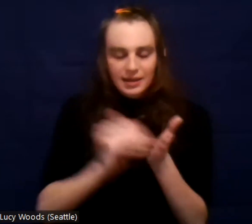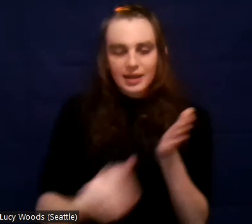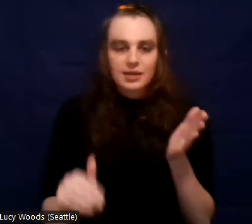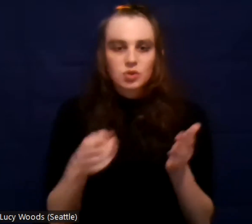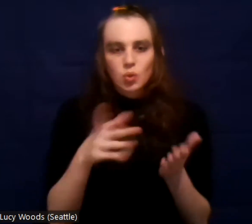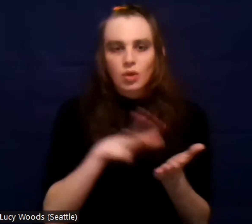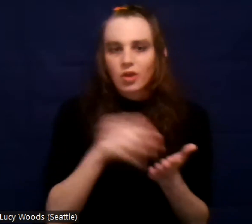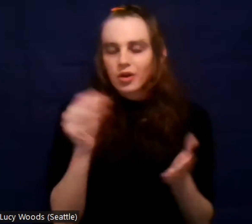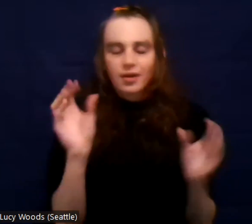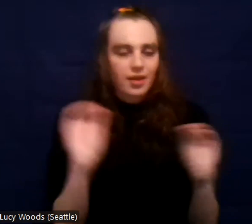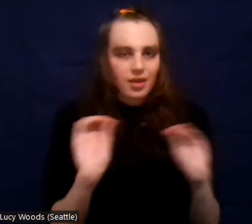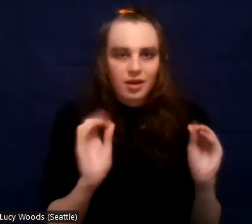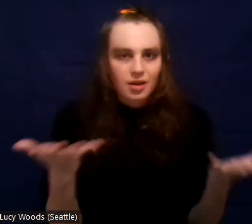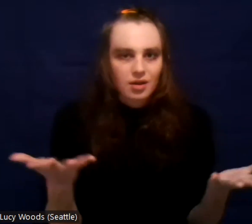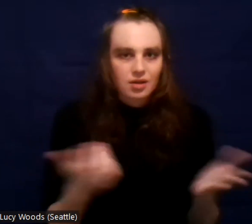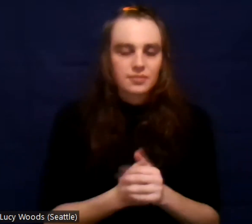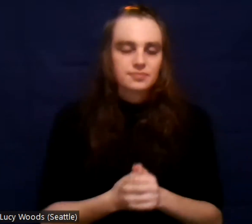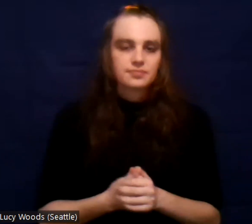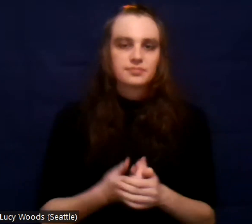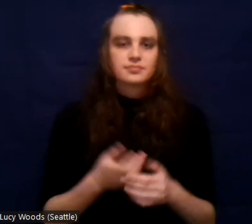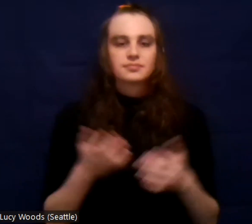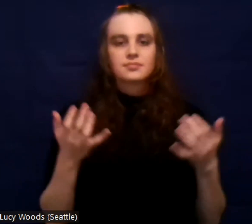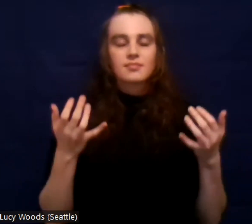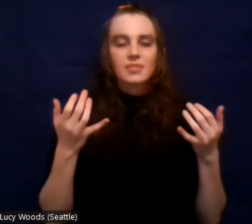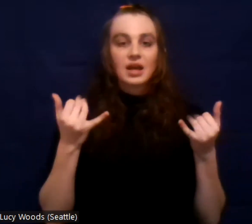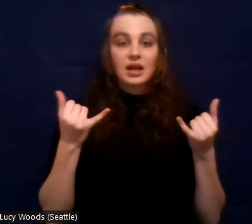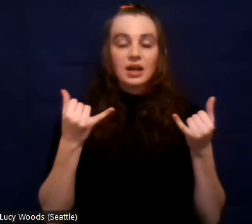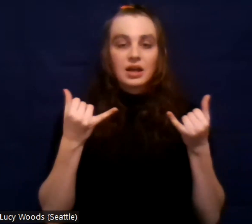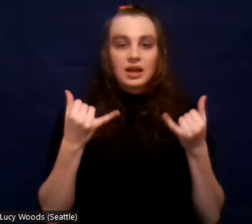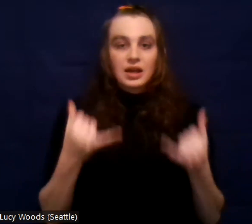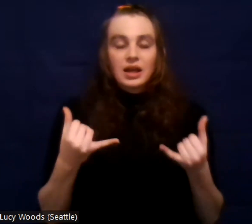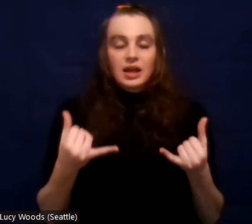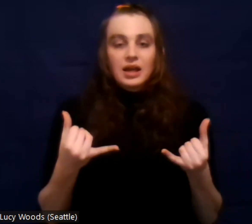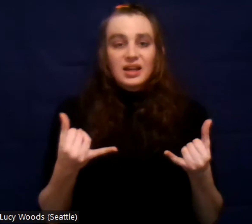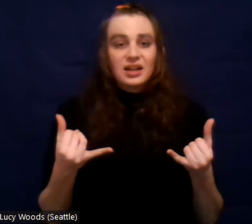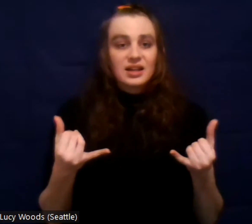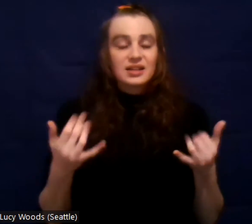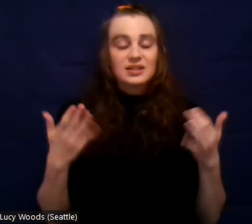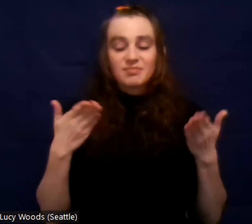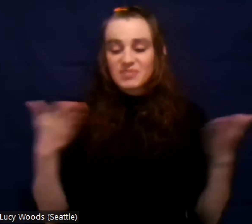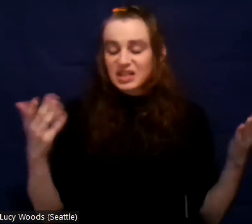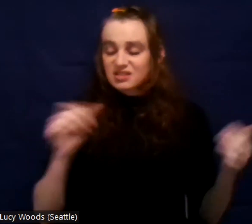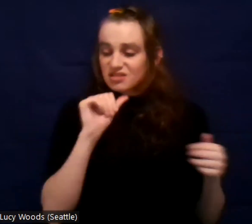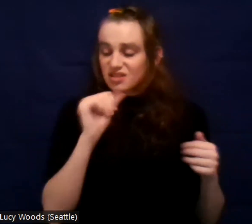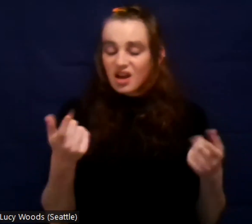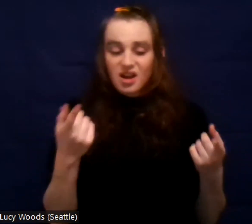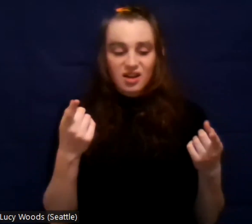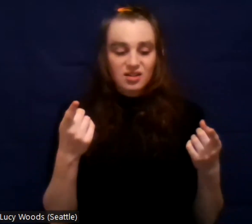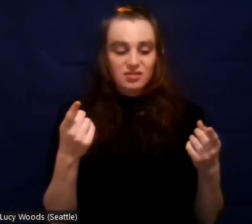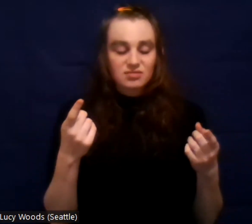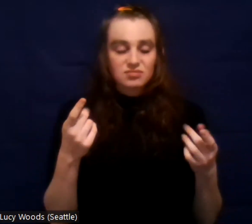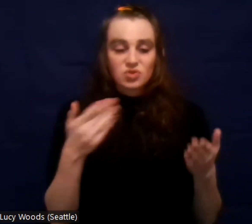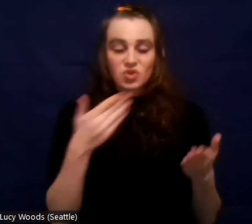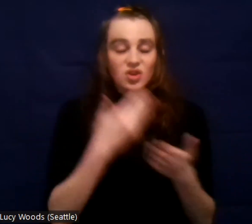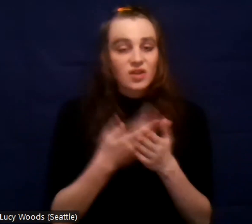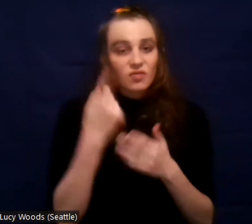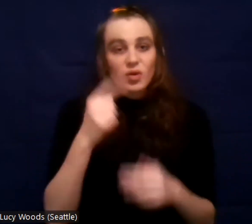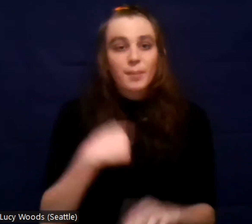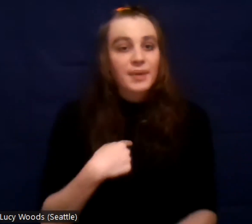Um, and today when like things aren't going my way, I, I feel like God is molding me, um,